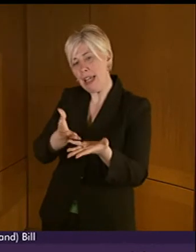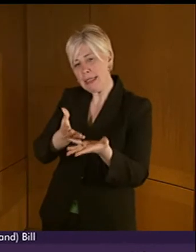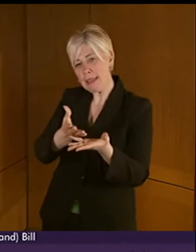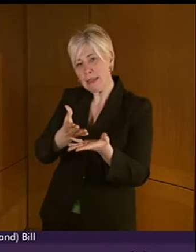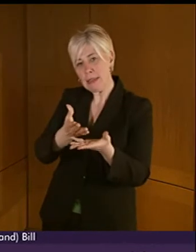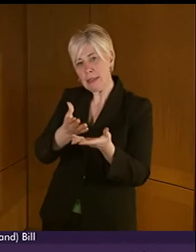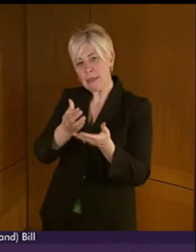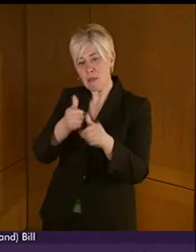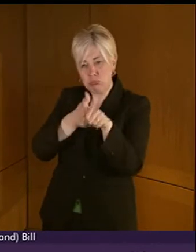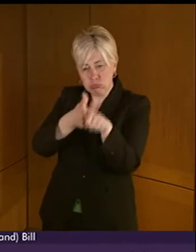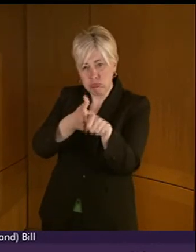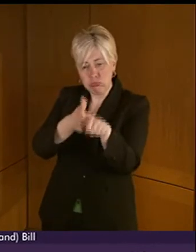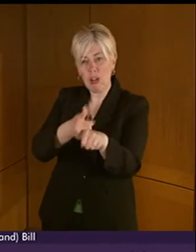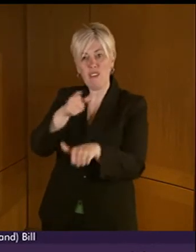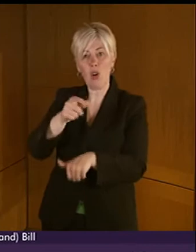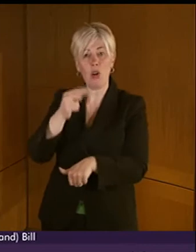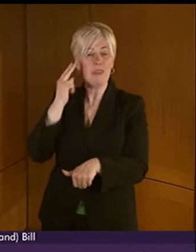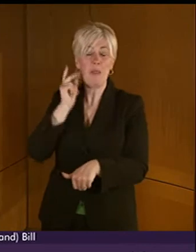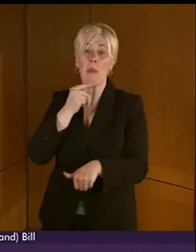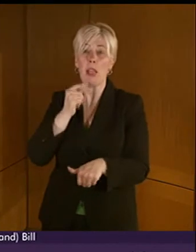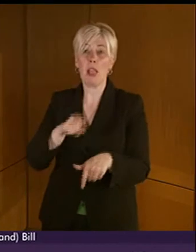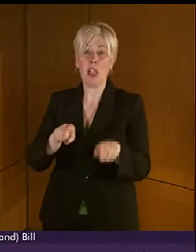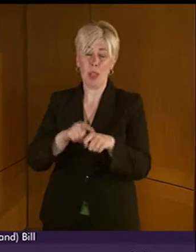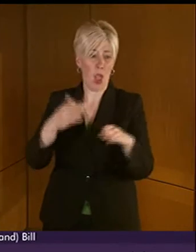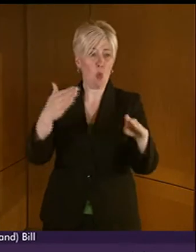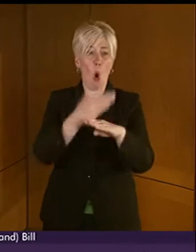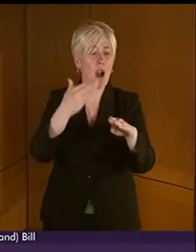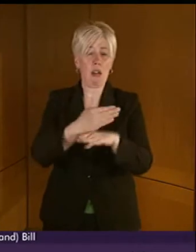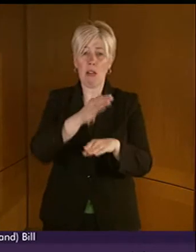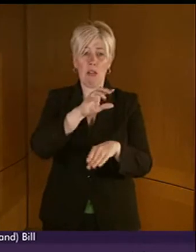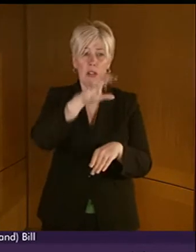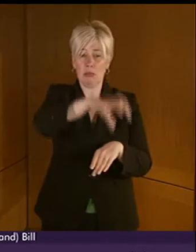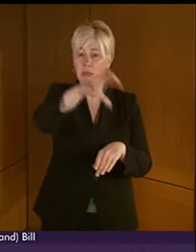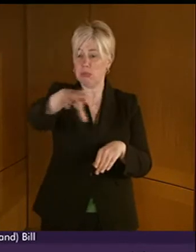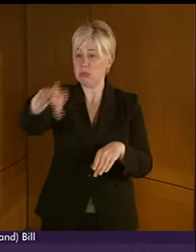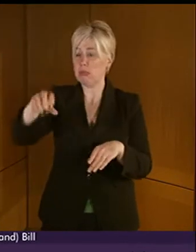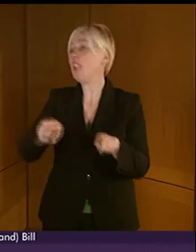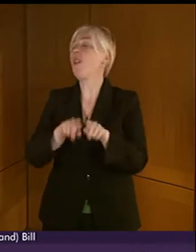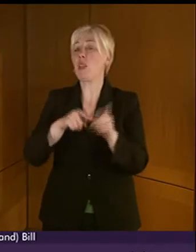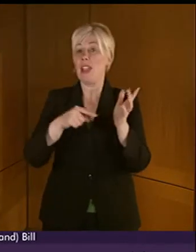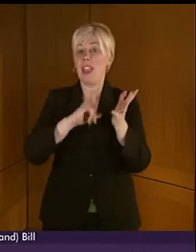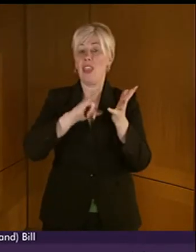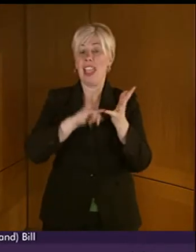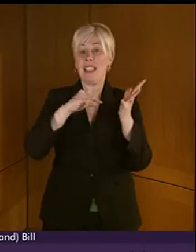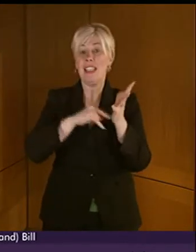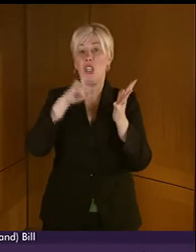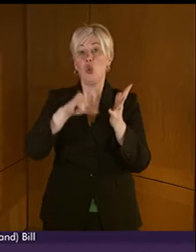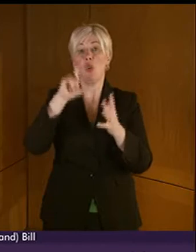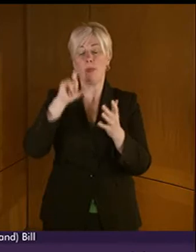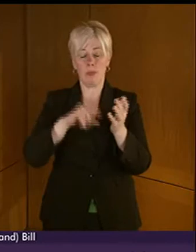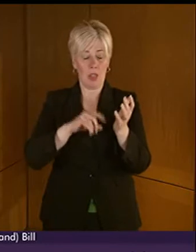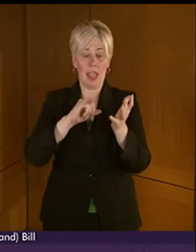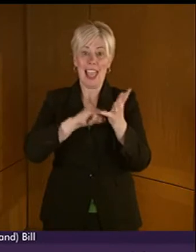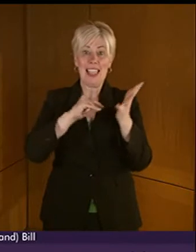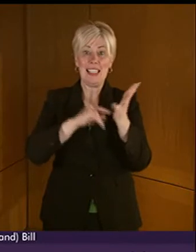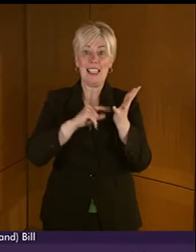language and Richard Simpson also talked about the workplace and I think that's why the STUC were really keen in teaching BSL